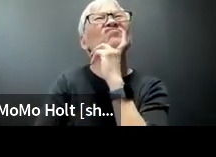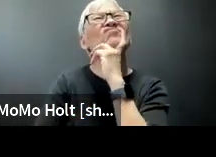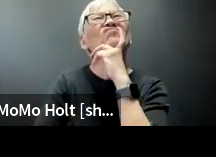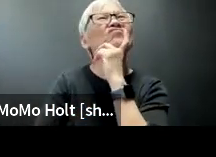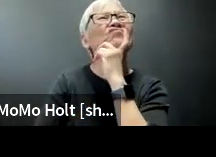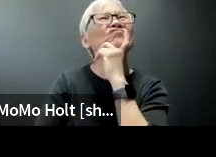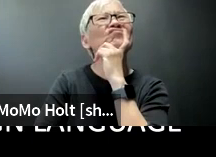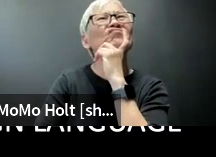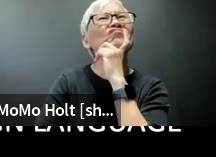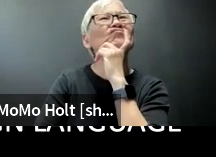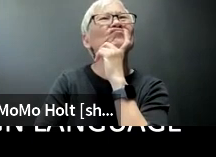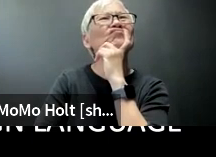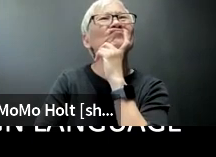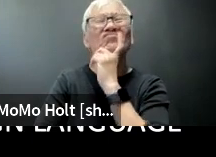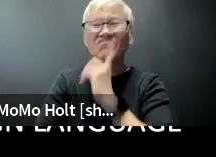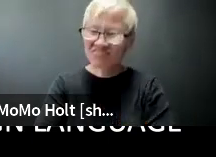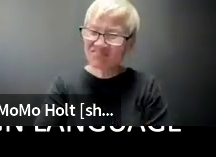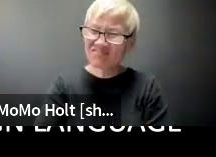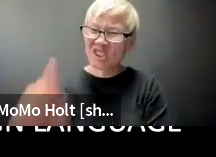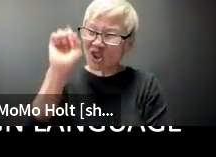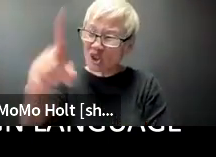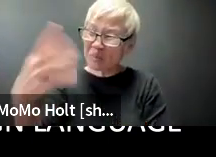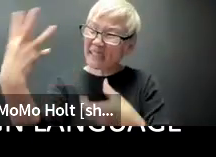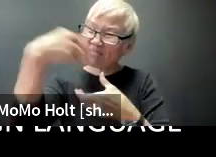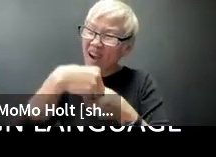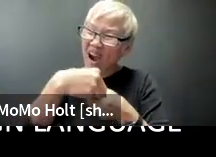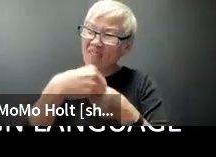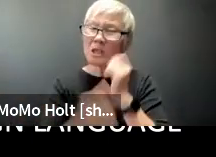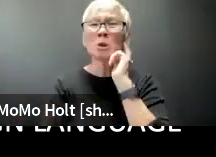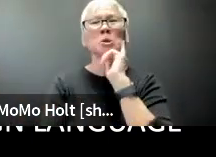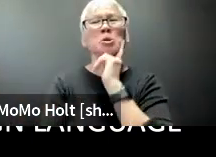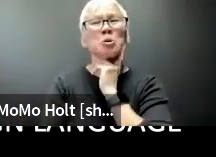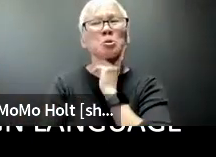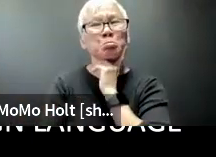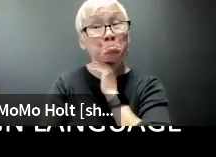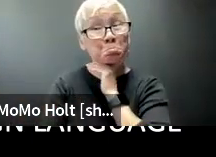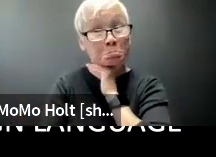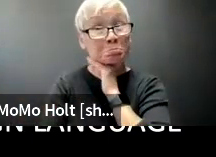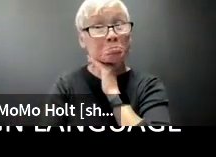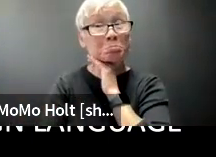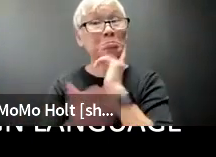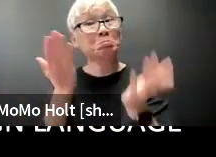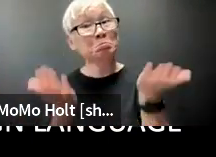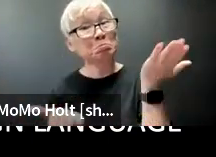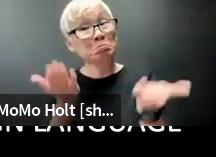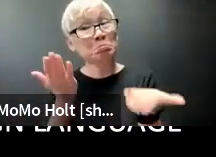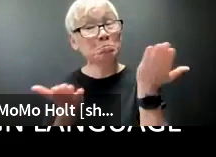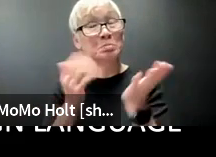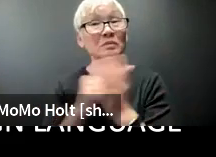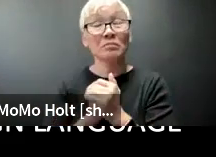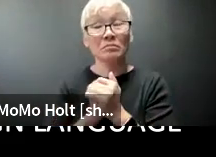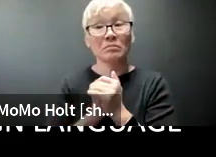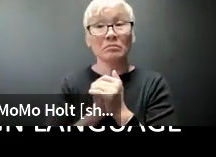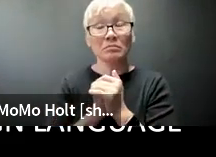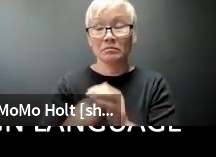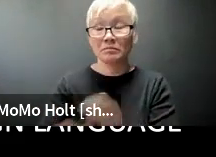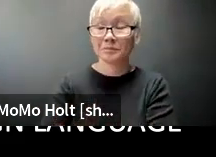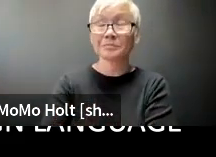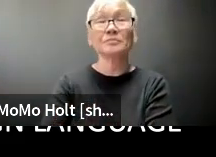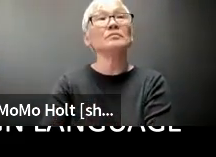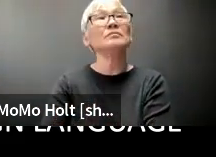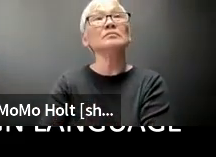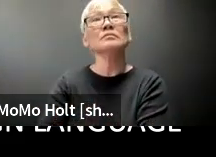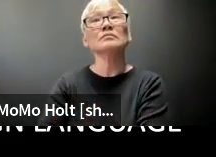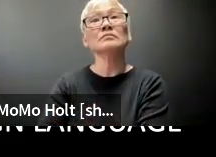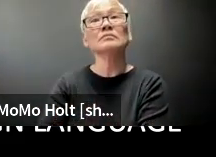should they be involved should they